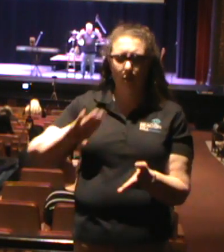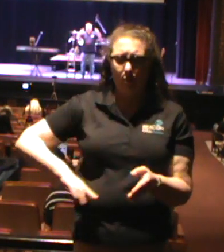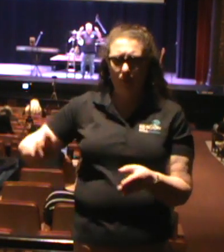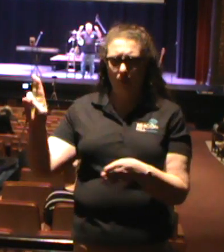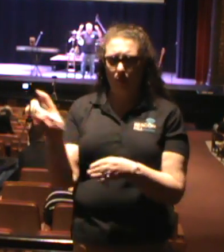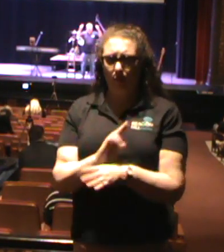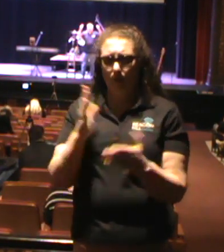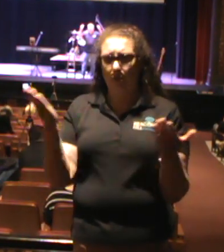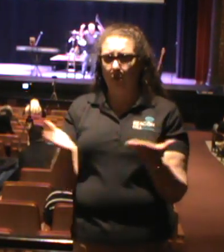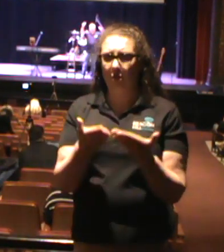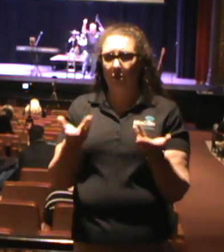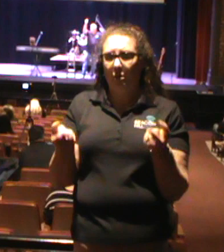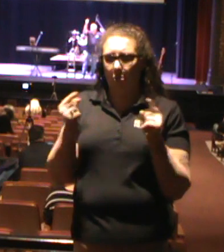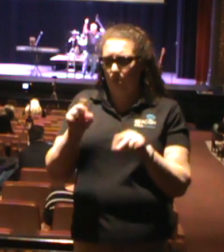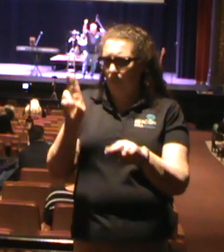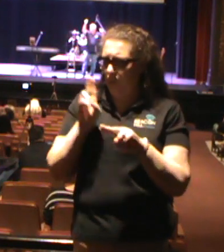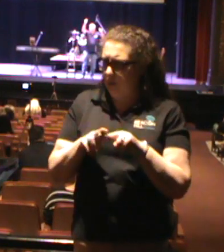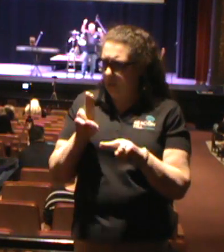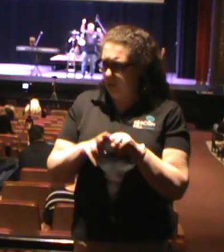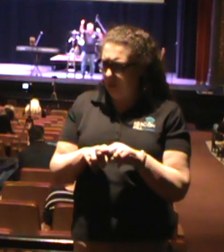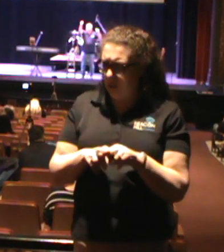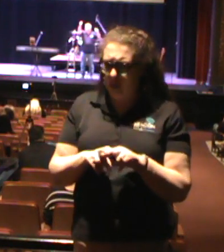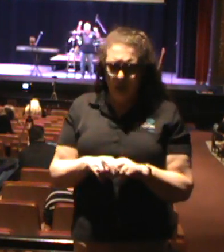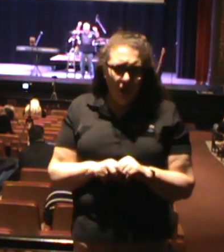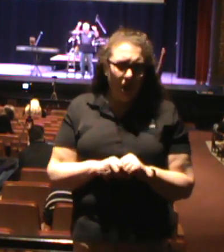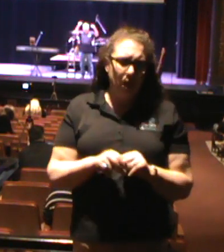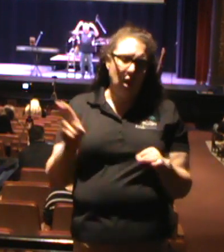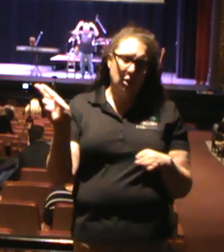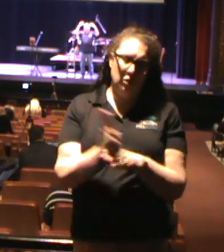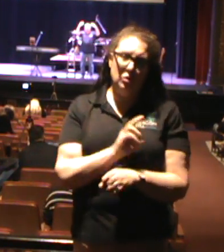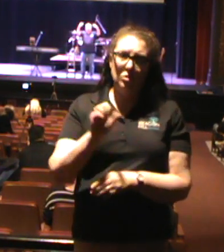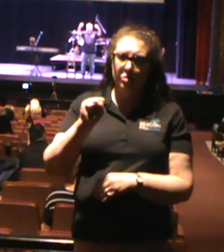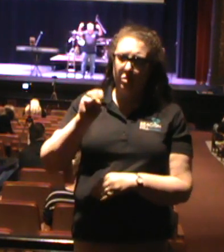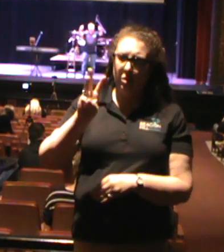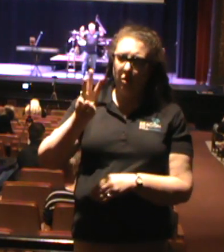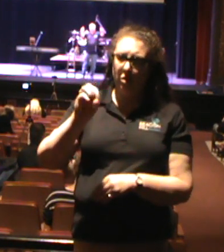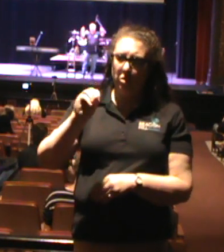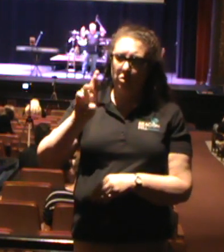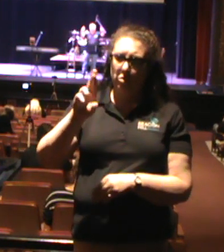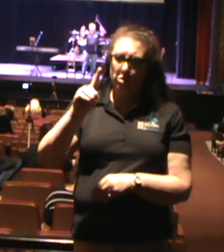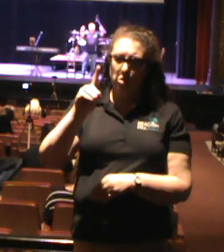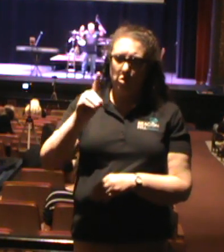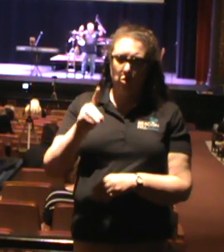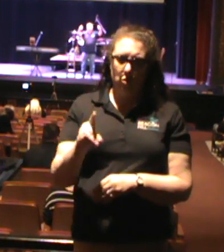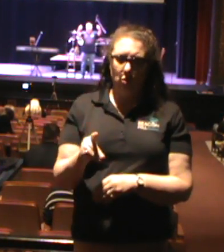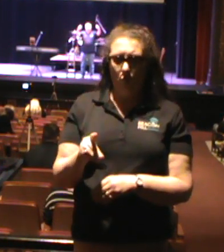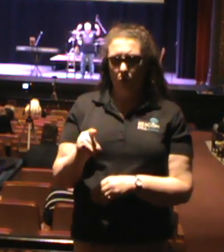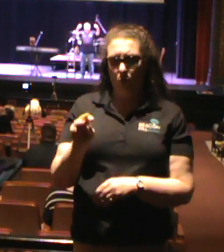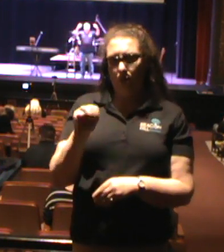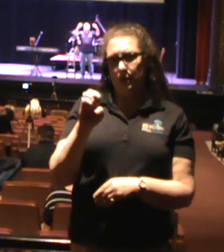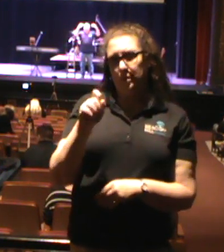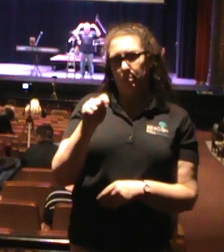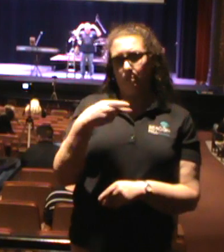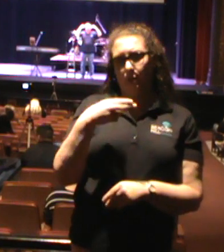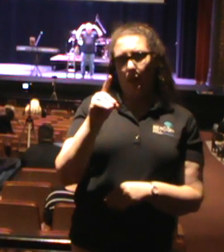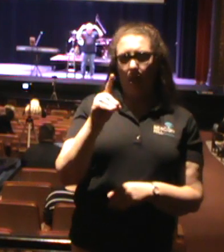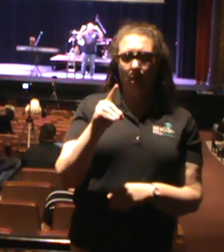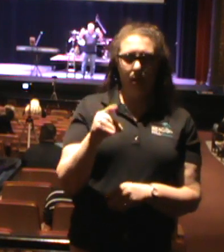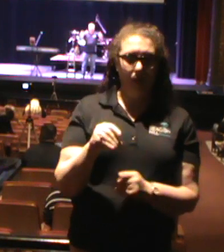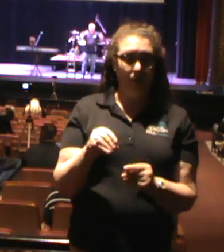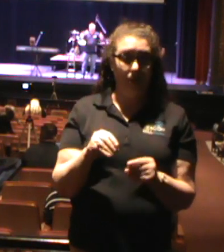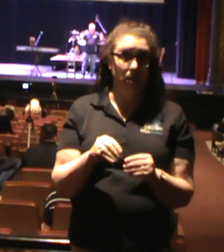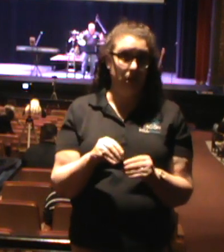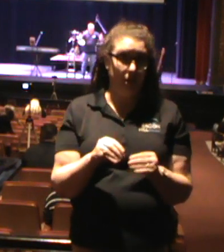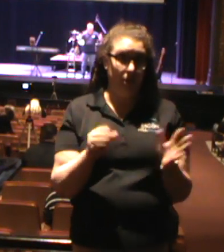while we sit there and we go through the sword method in our community groups and it would mean something to you, it meant so